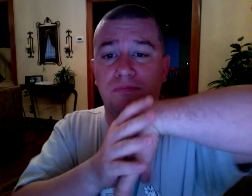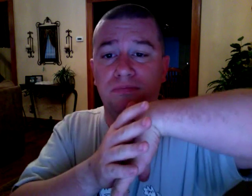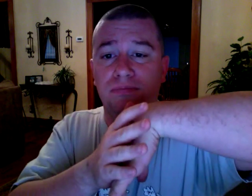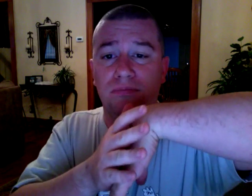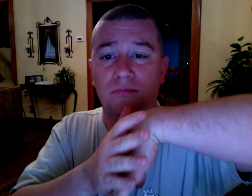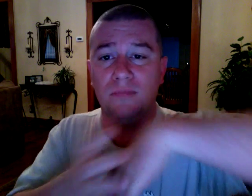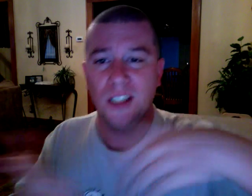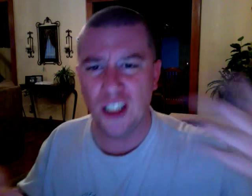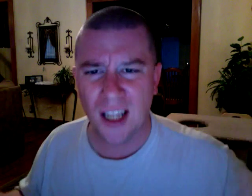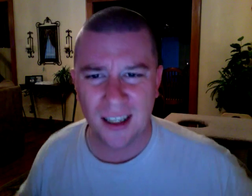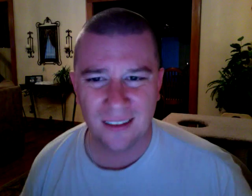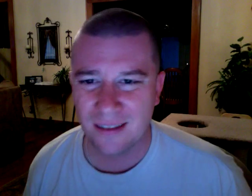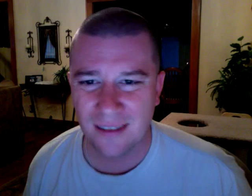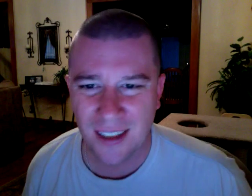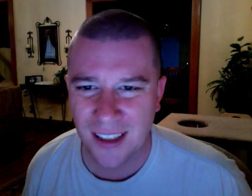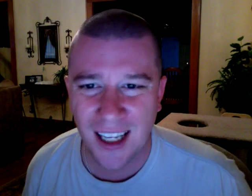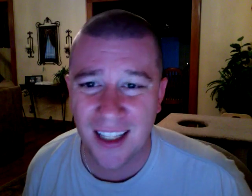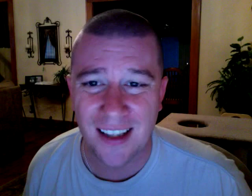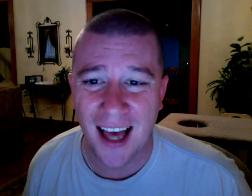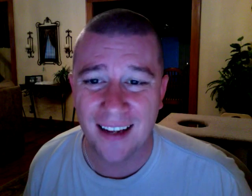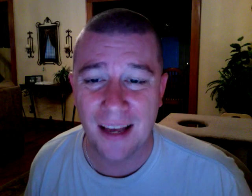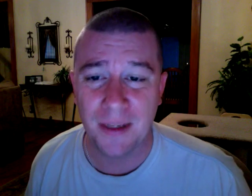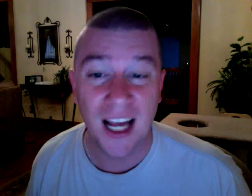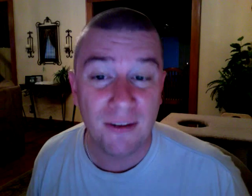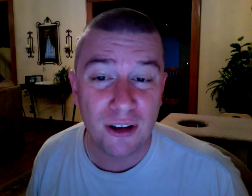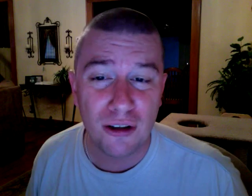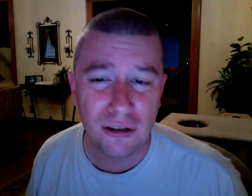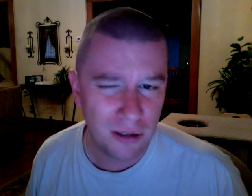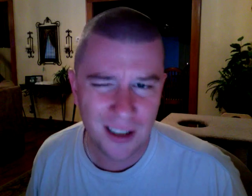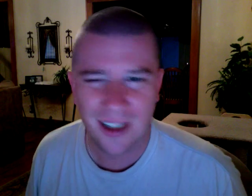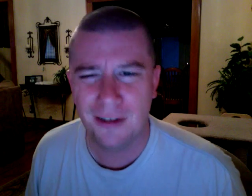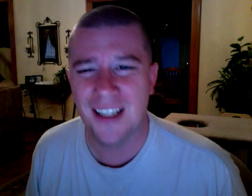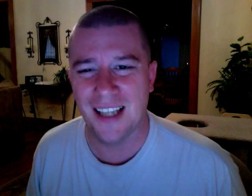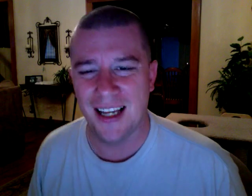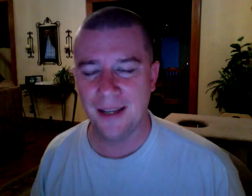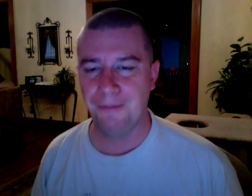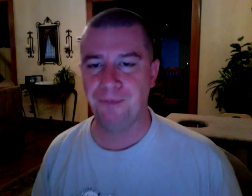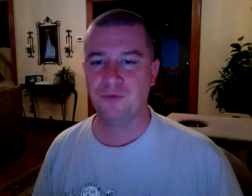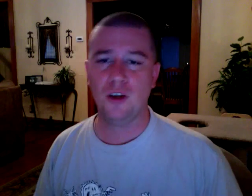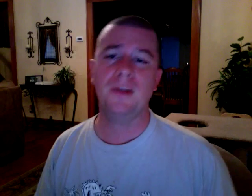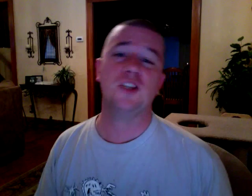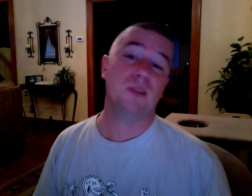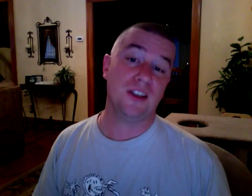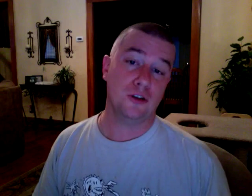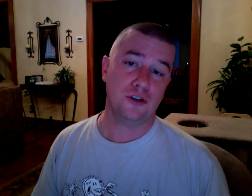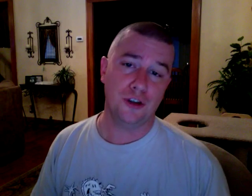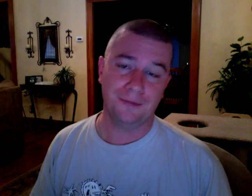and you're like, what the hell is that, does that mean F you, what is that, so I'm going to explain those to you.